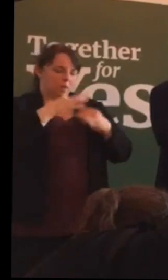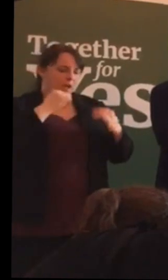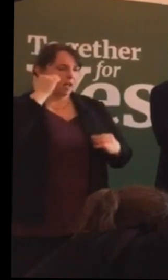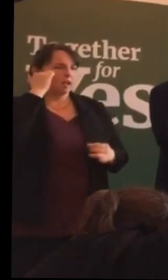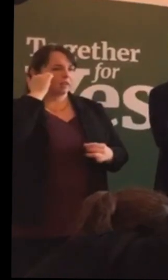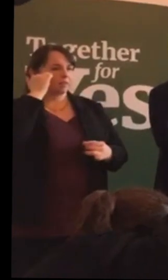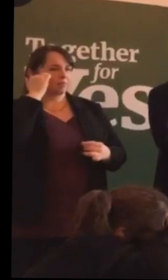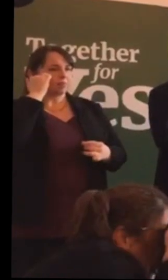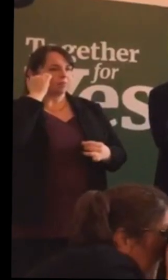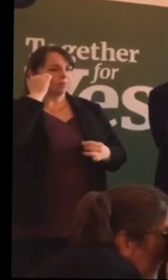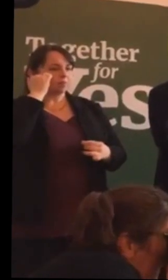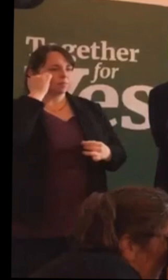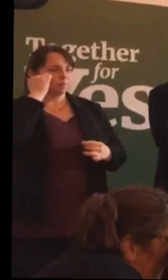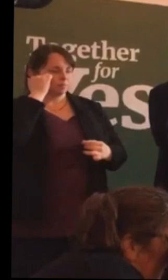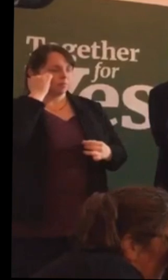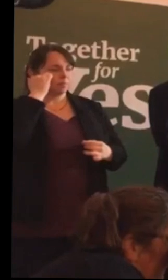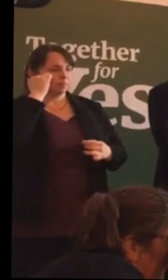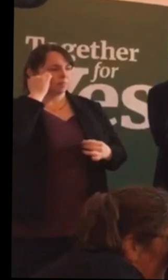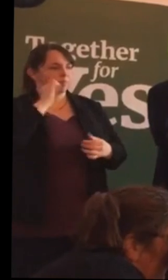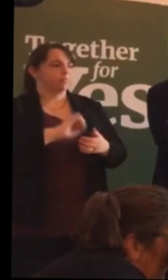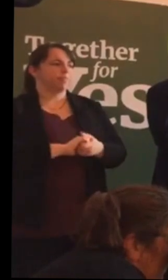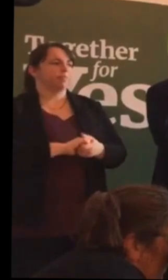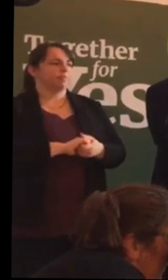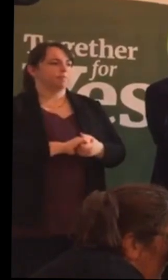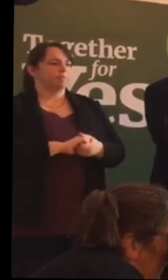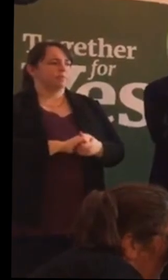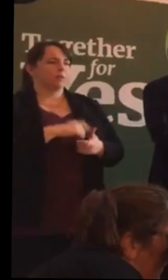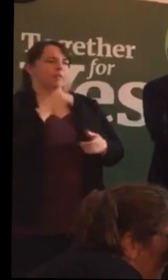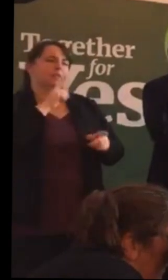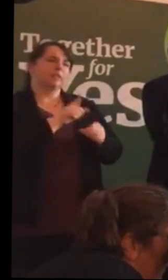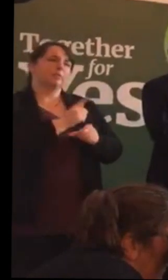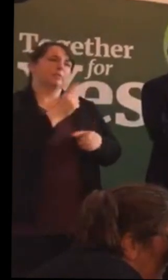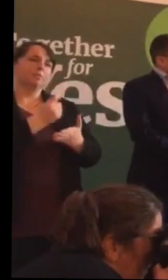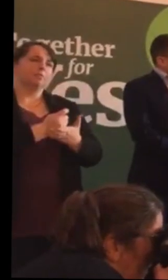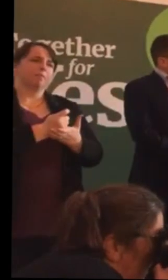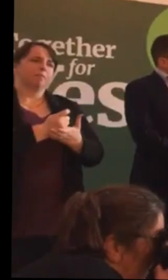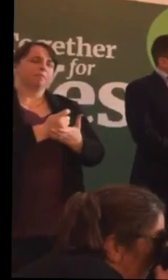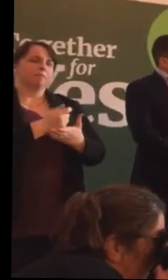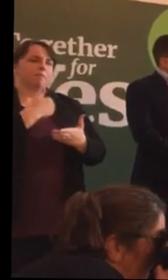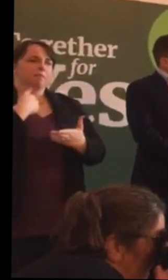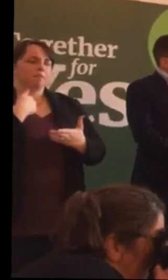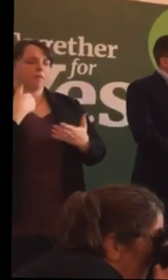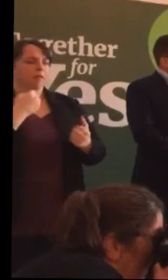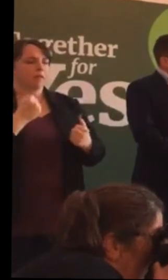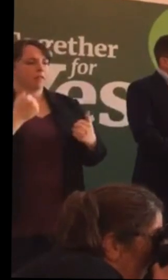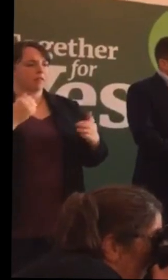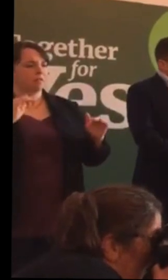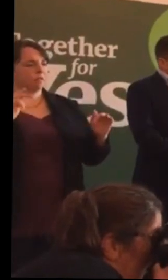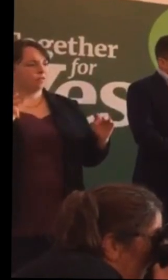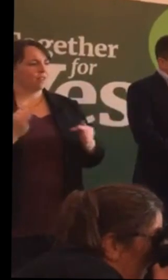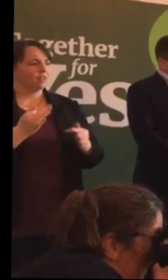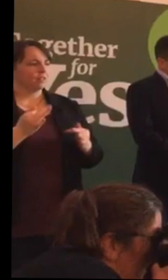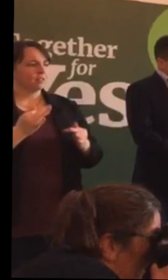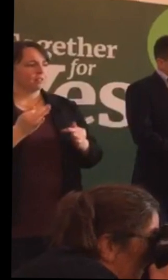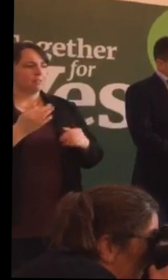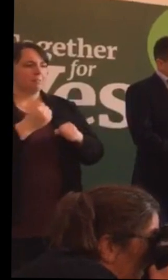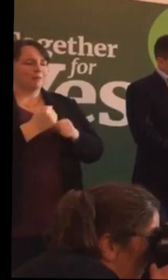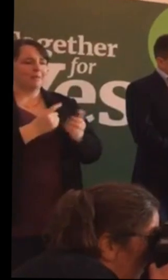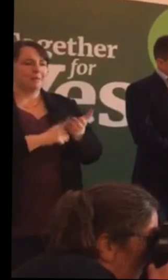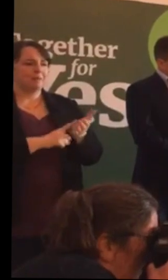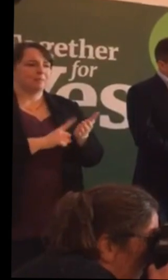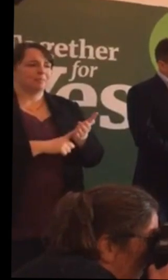I went ahead with it. But I was also afraid of the prospect of labour,